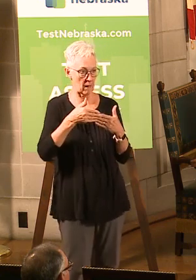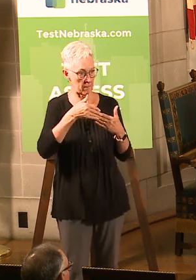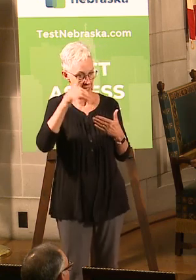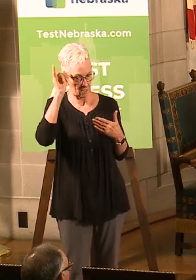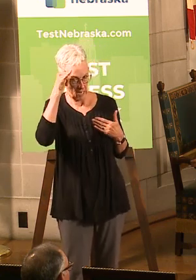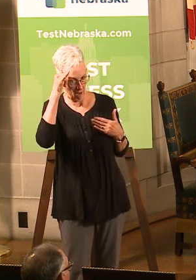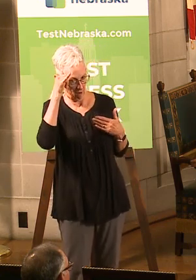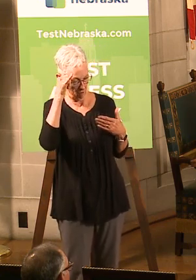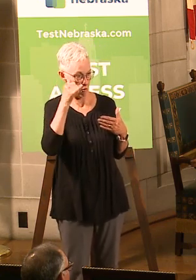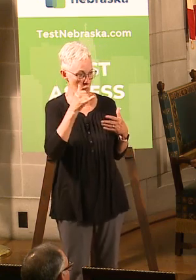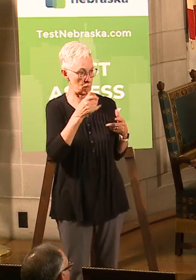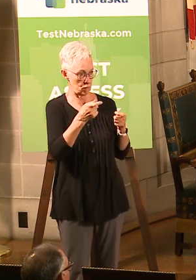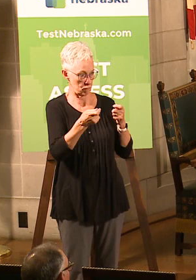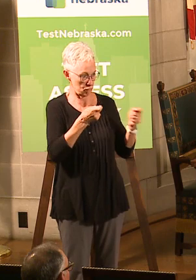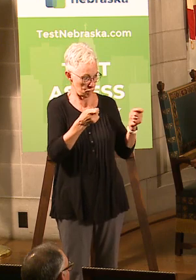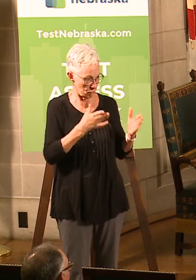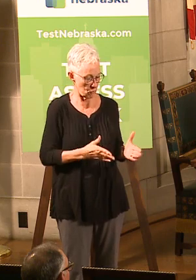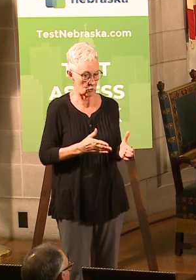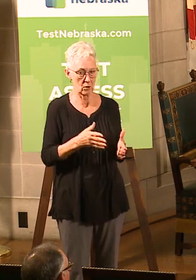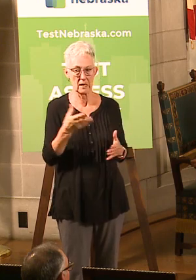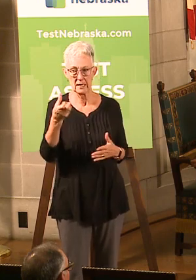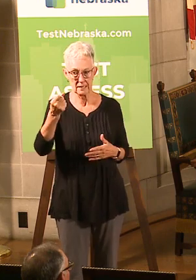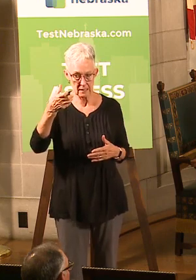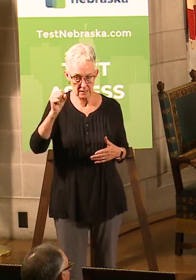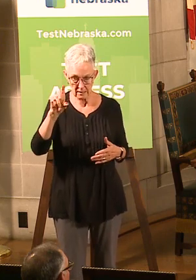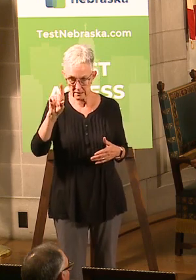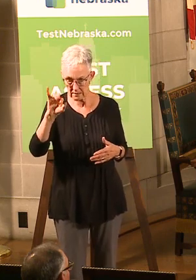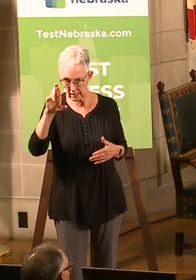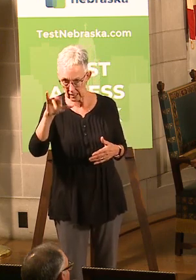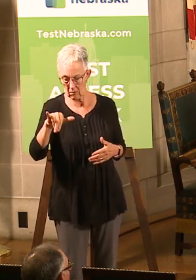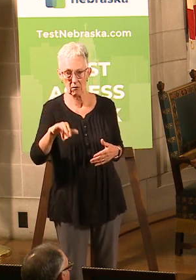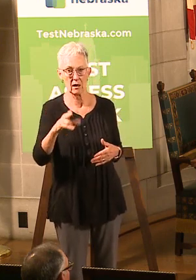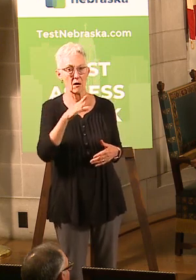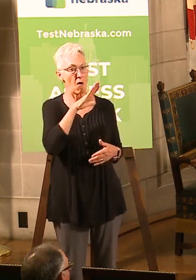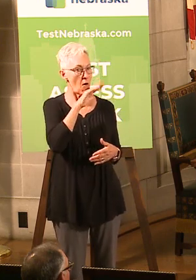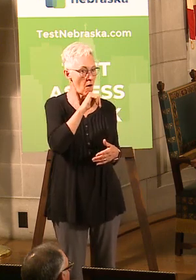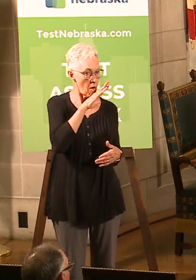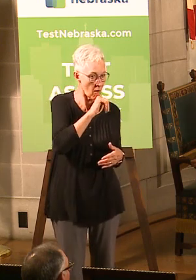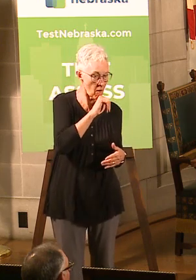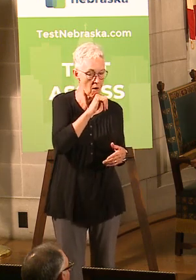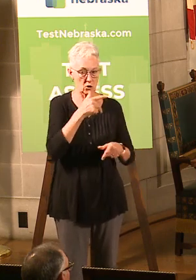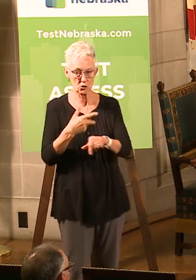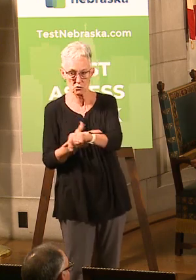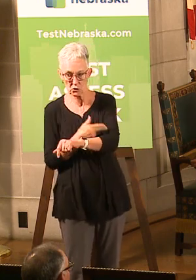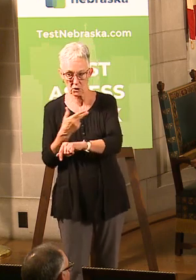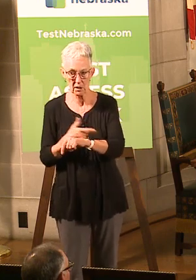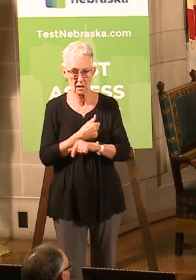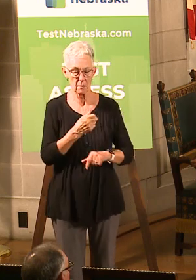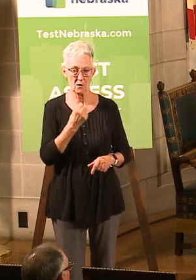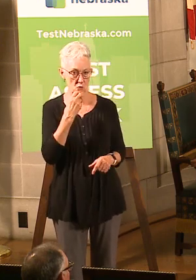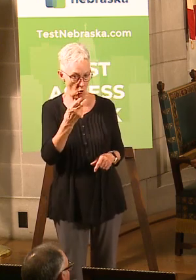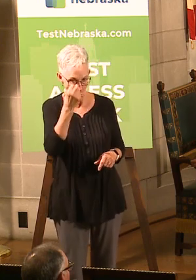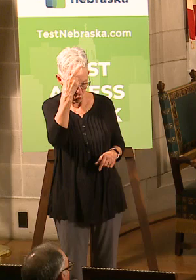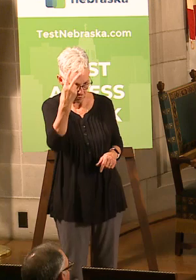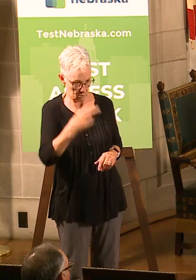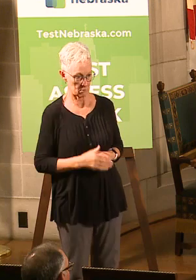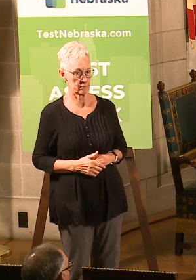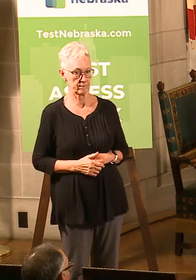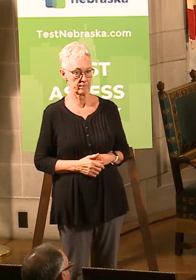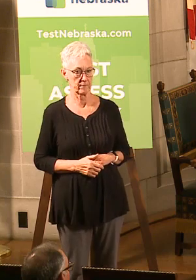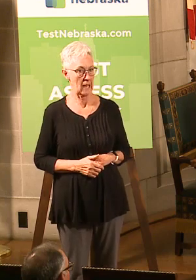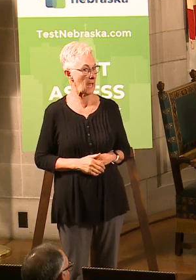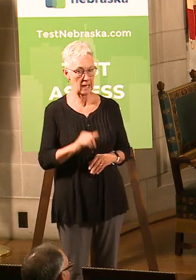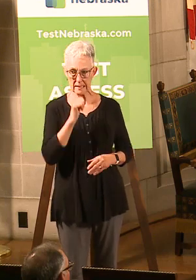dairy, milk producers, hogs, poultry, sheep, and goats. We did not include feedlots.